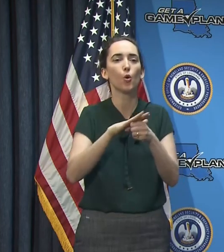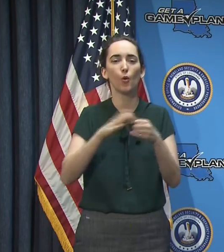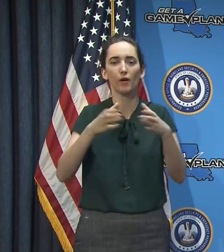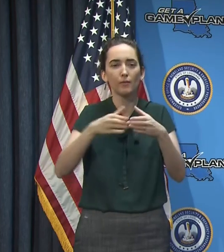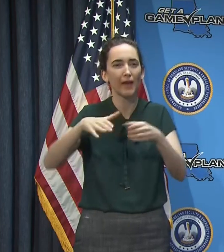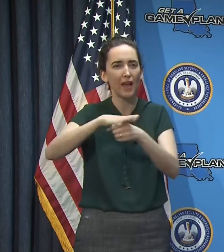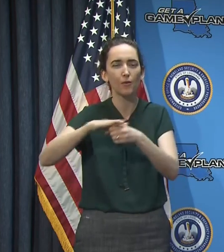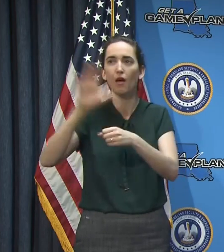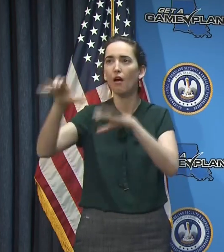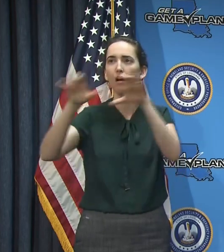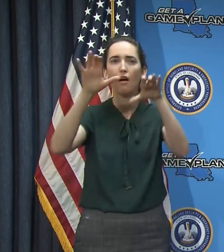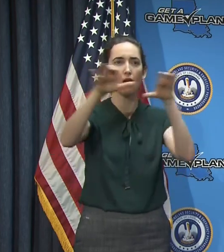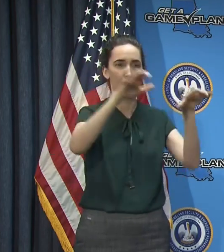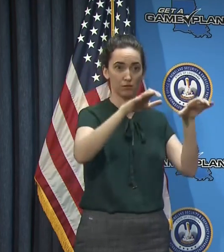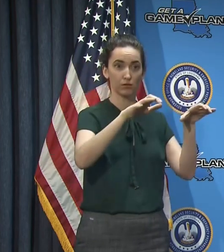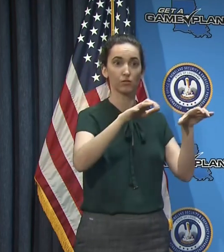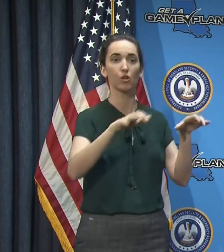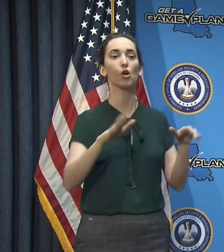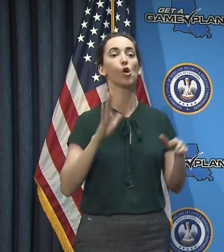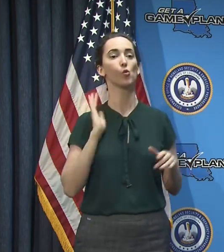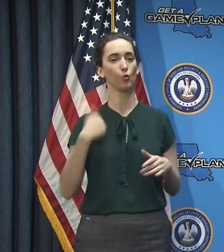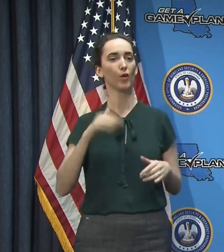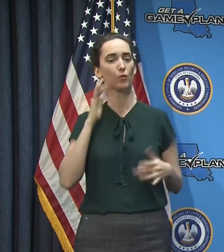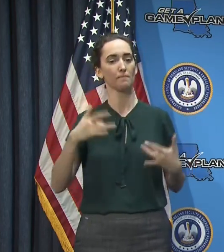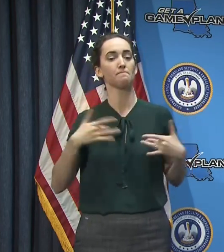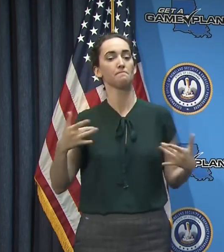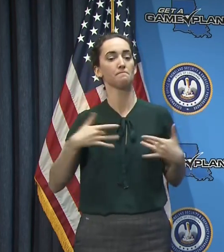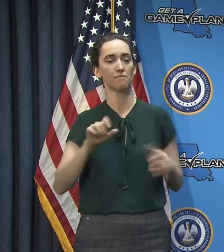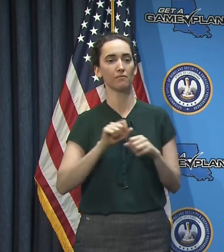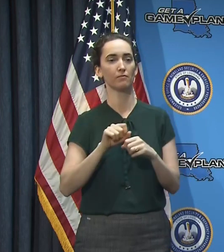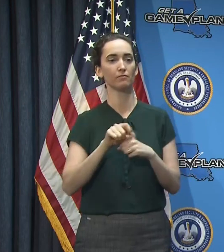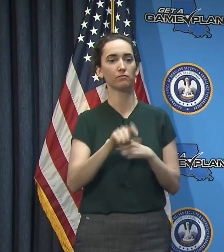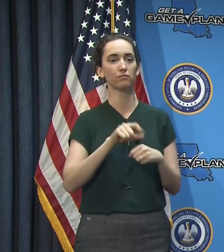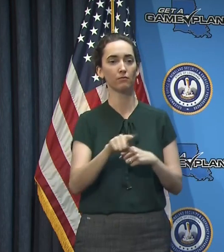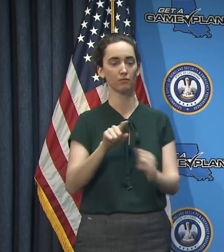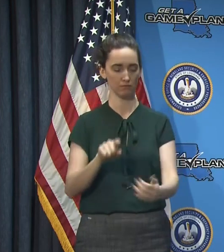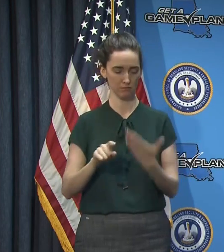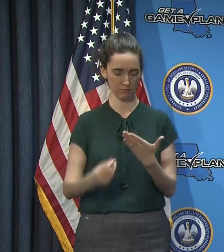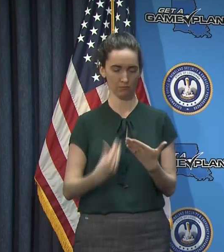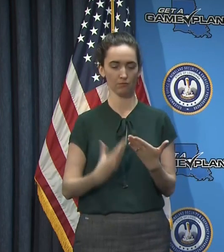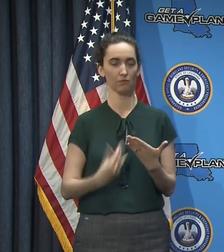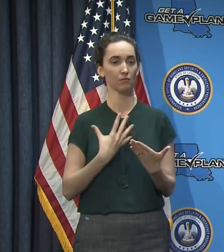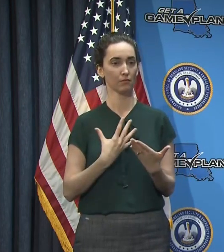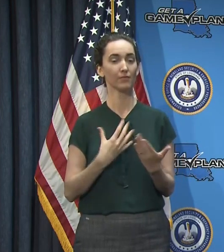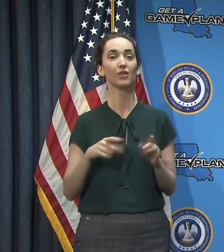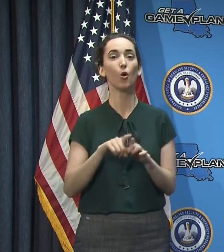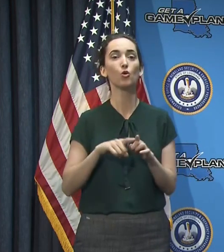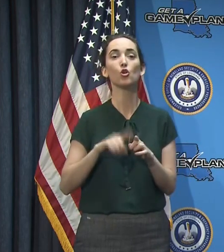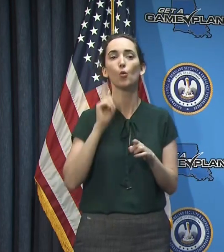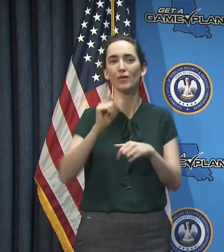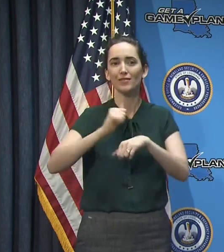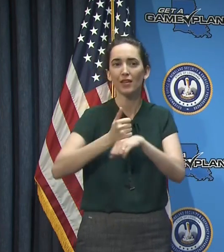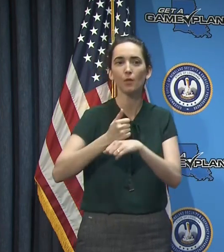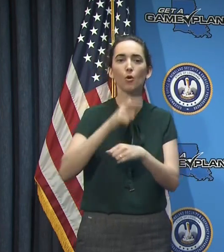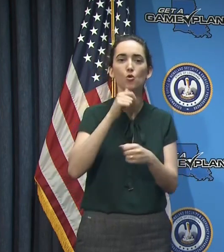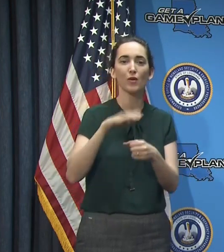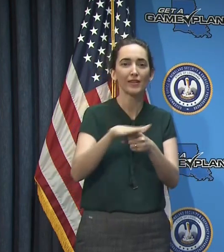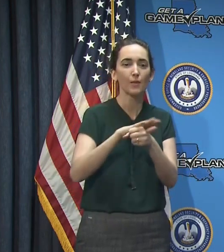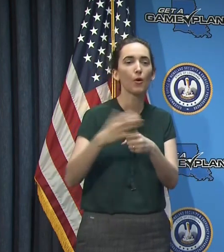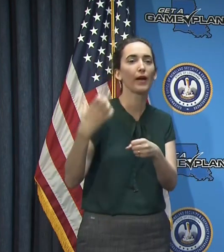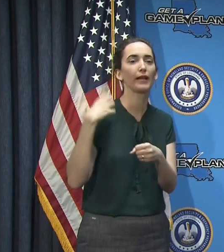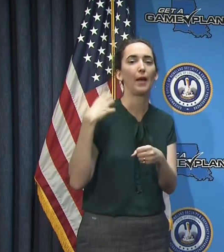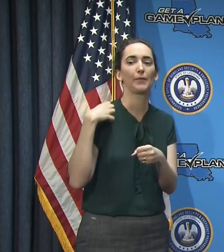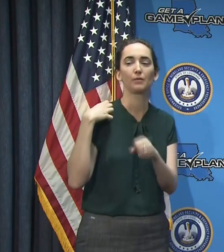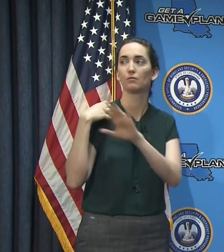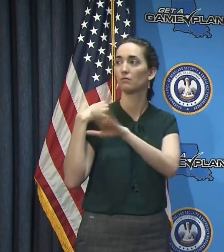updates via Next Door, and we also want to be, we'll be working to get neighborhood captains organized to help support